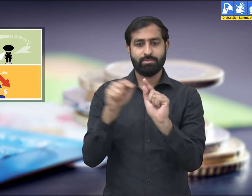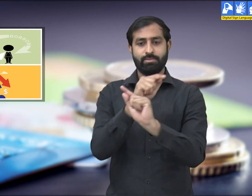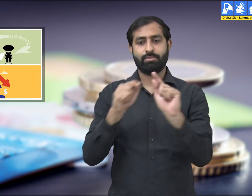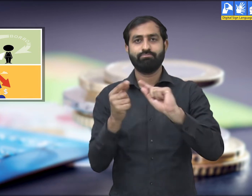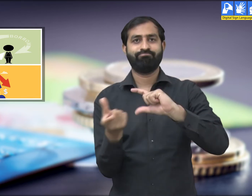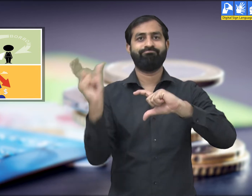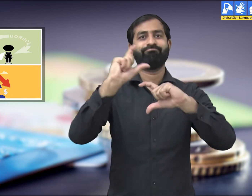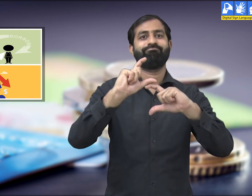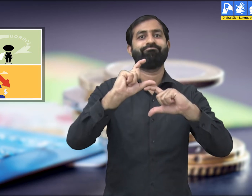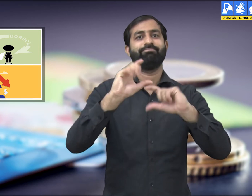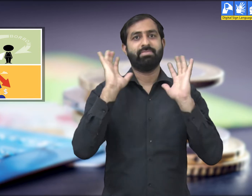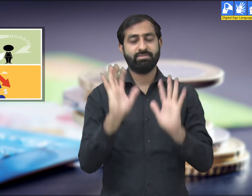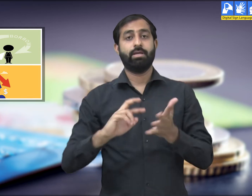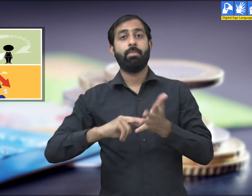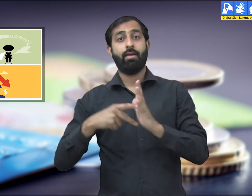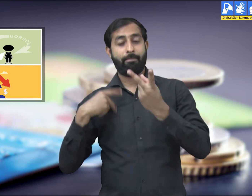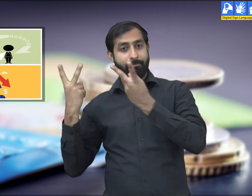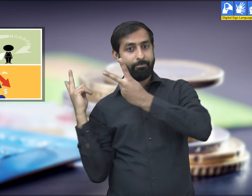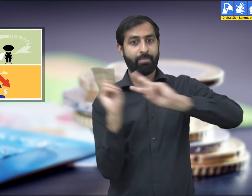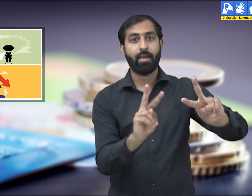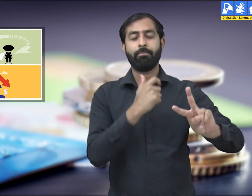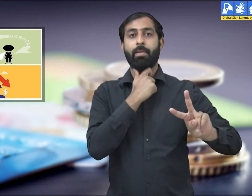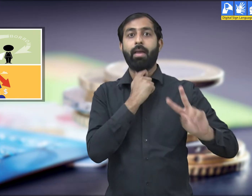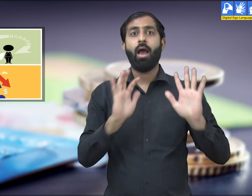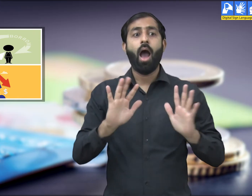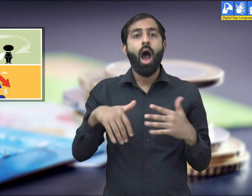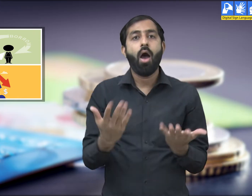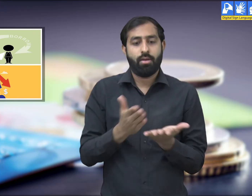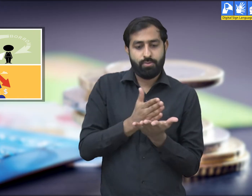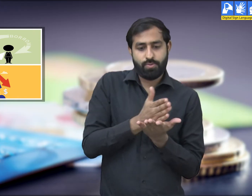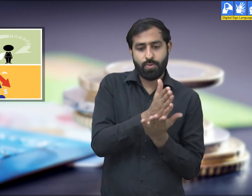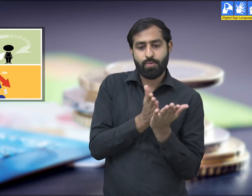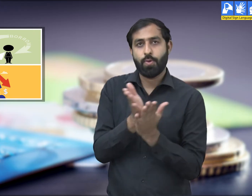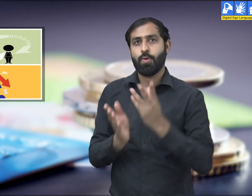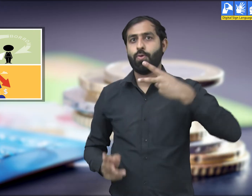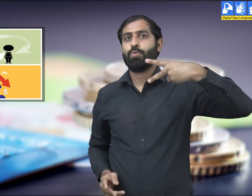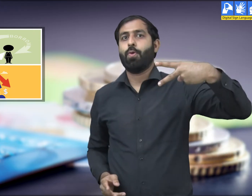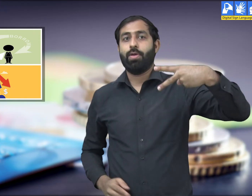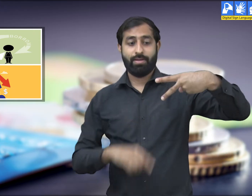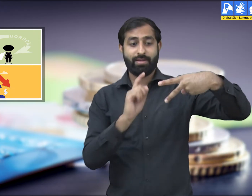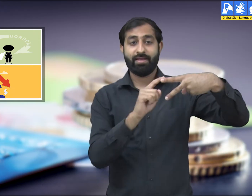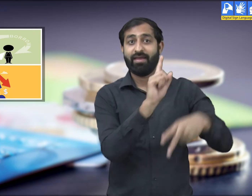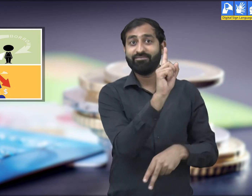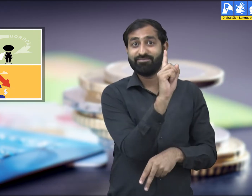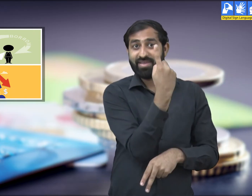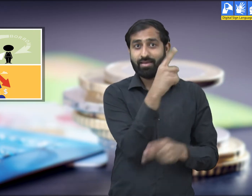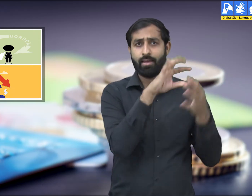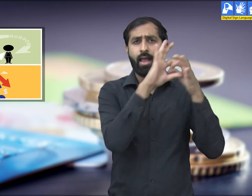Commit to an undertaking to return the loan as well as the interest within the stipulated period. Now there are two